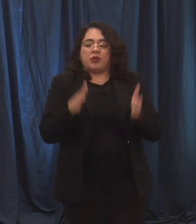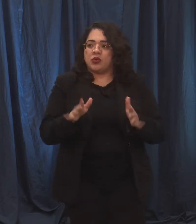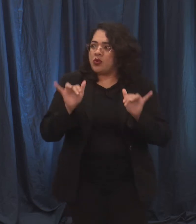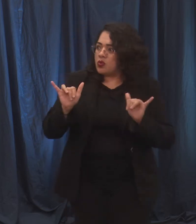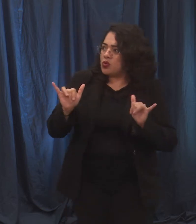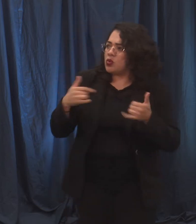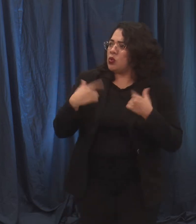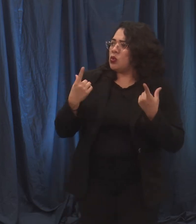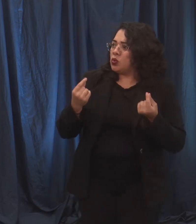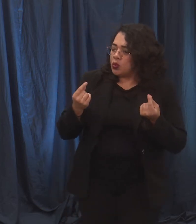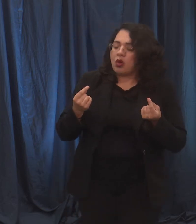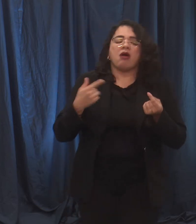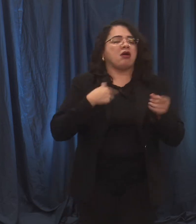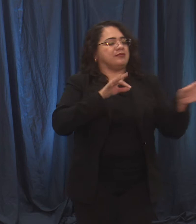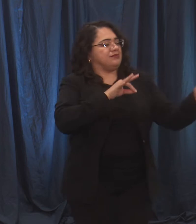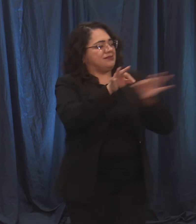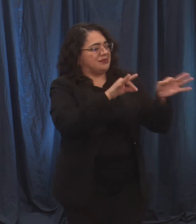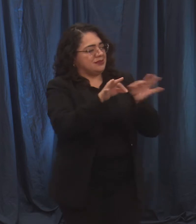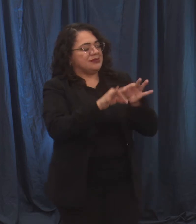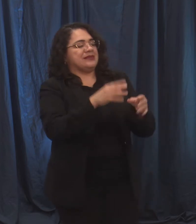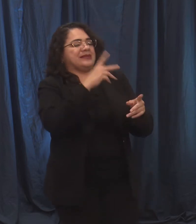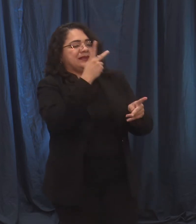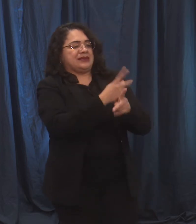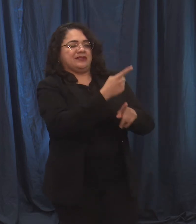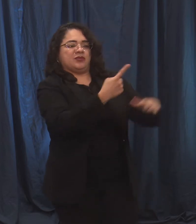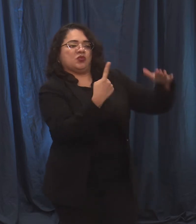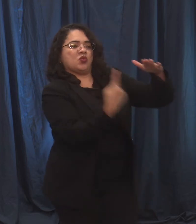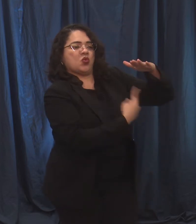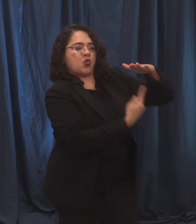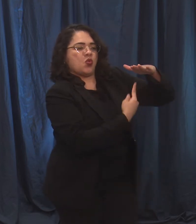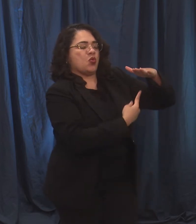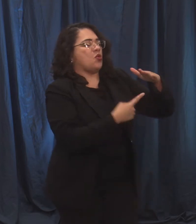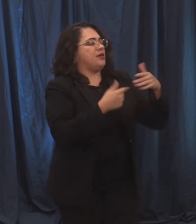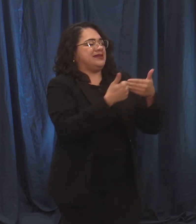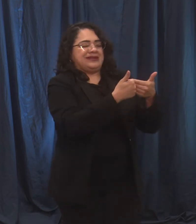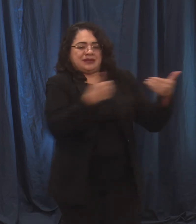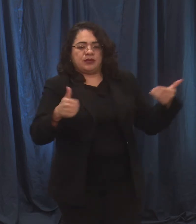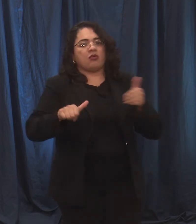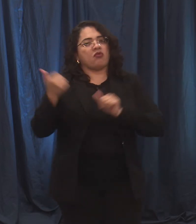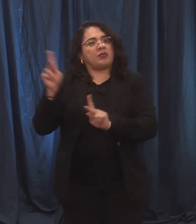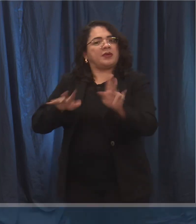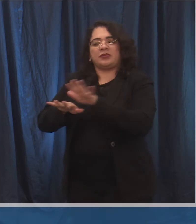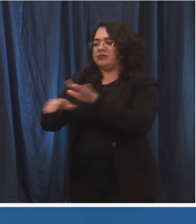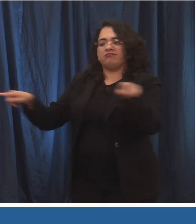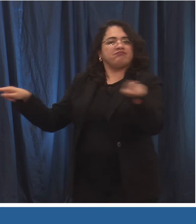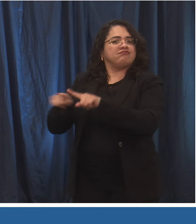to keep them in an area or location where they're not around other people while they are contagious.